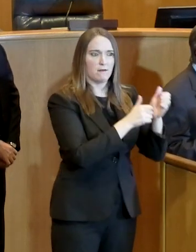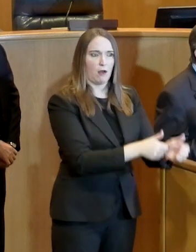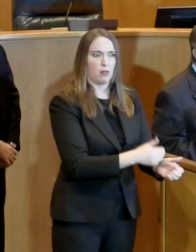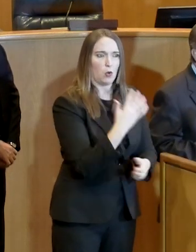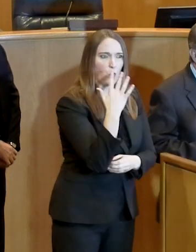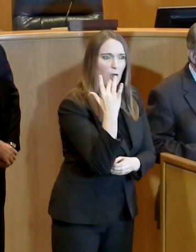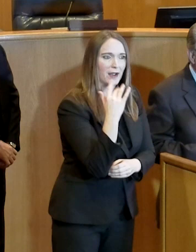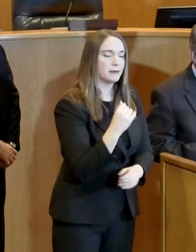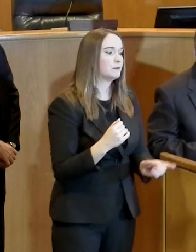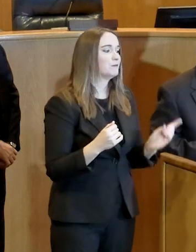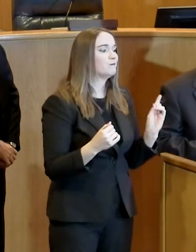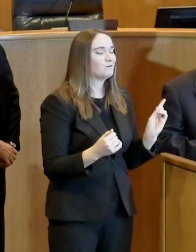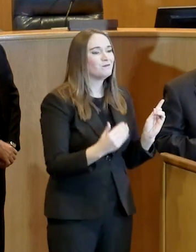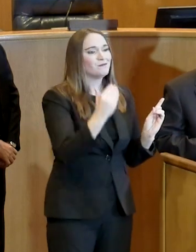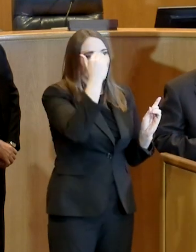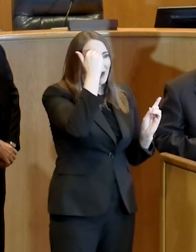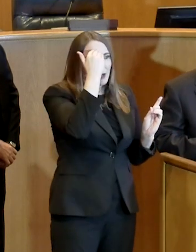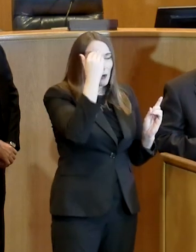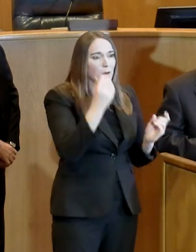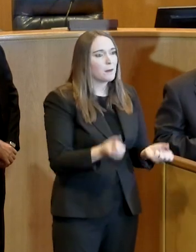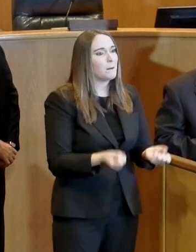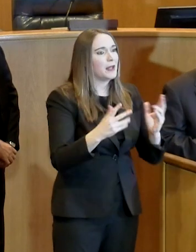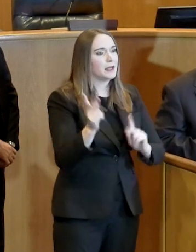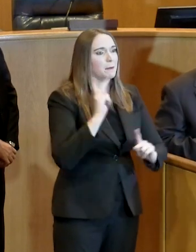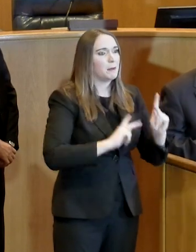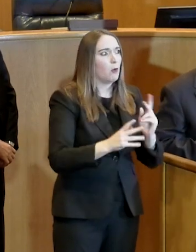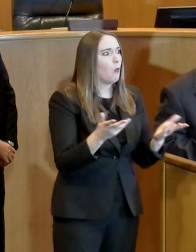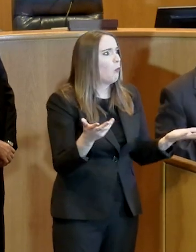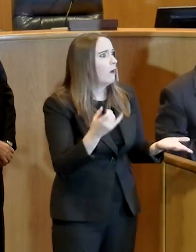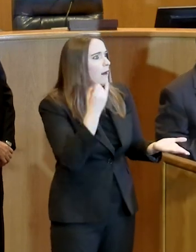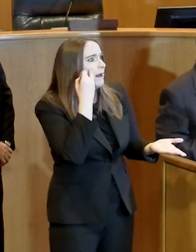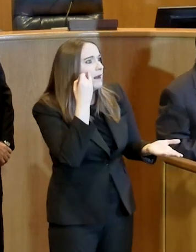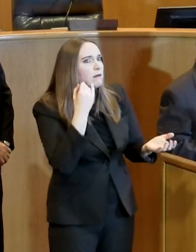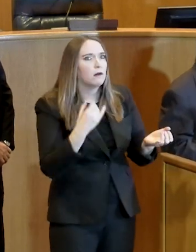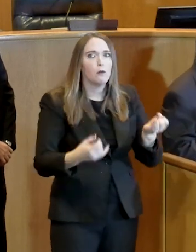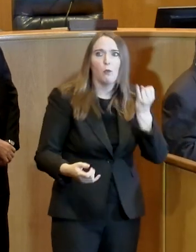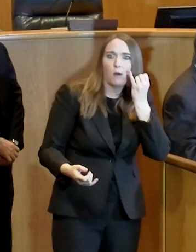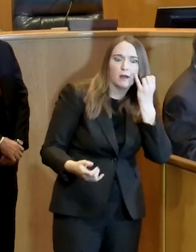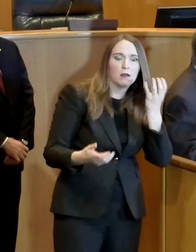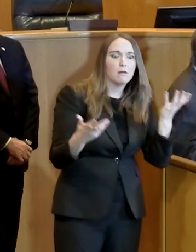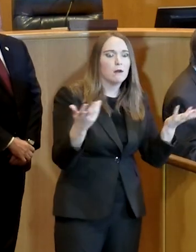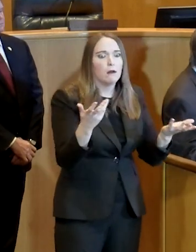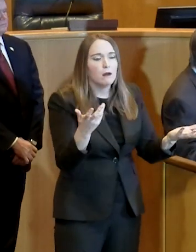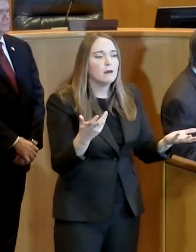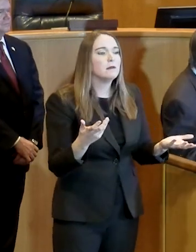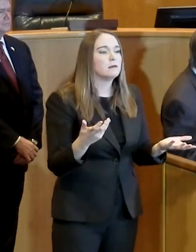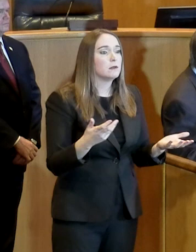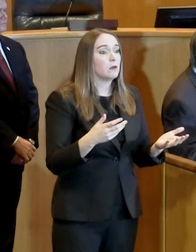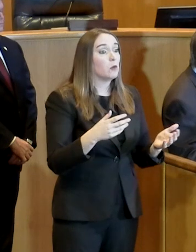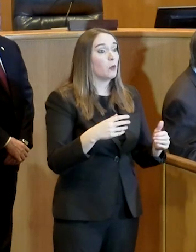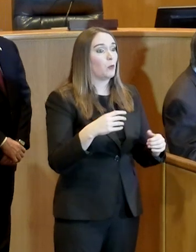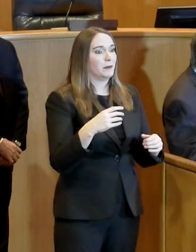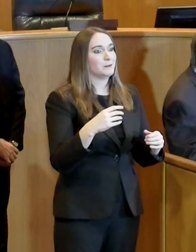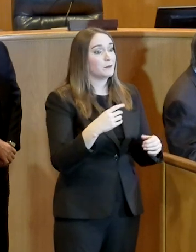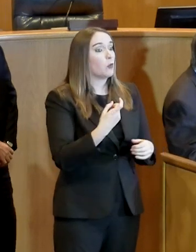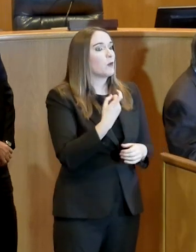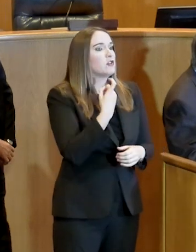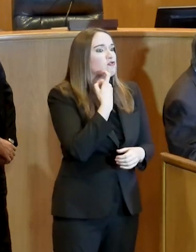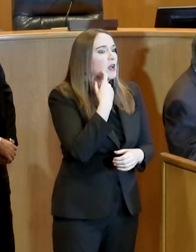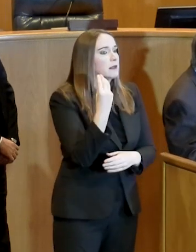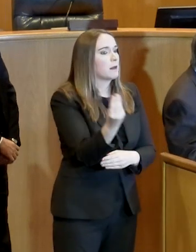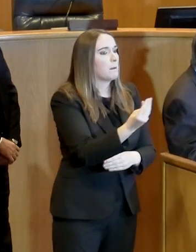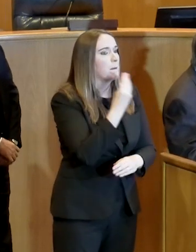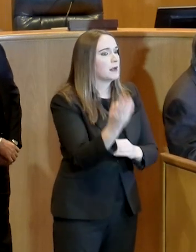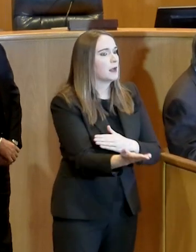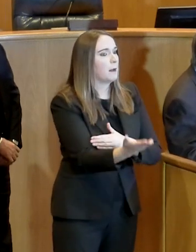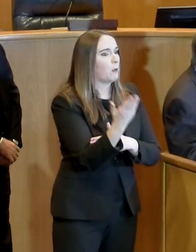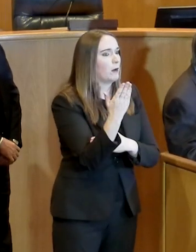we can do a lot of what if-ing. What we're trying to do, and we looked at, we had our first community spread case on Monday morning.